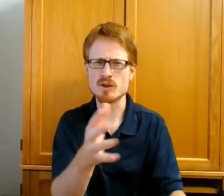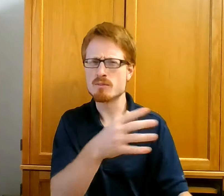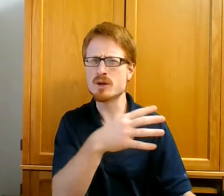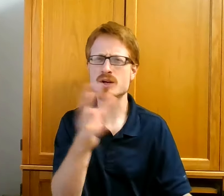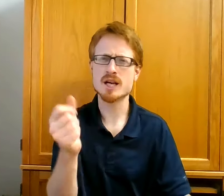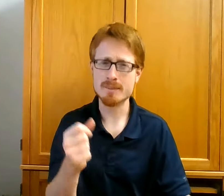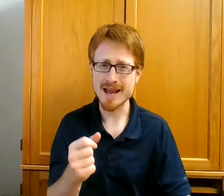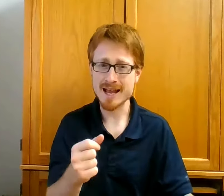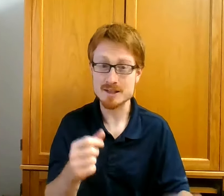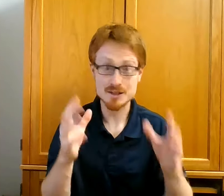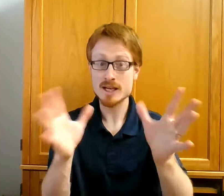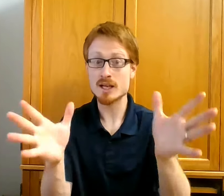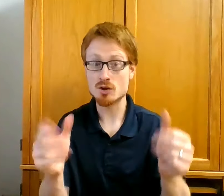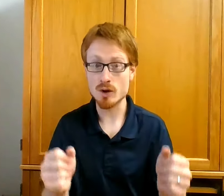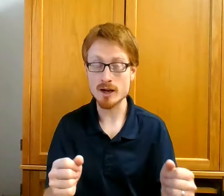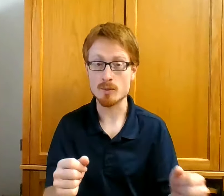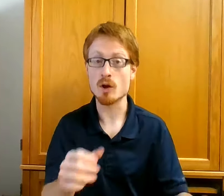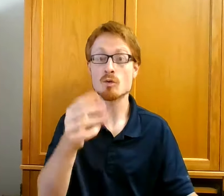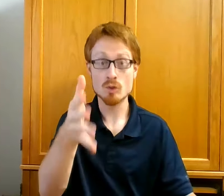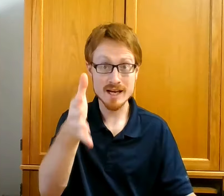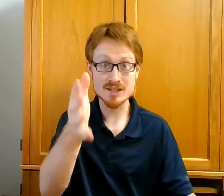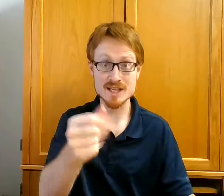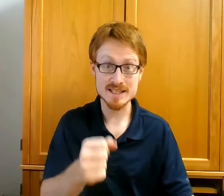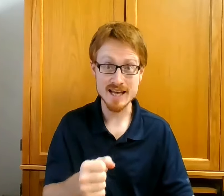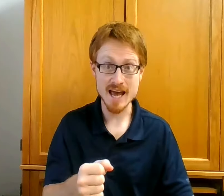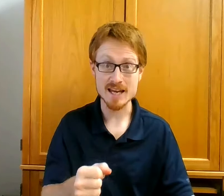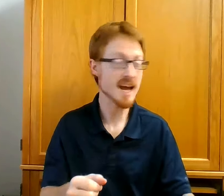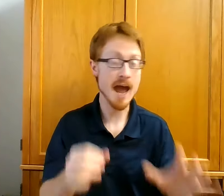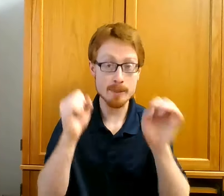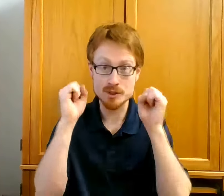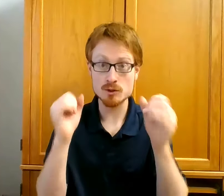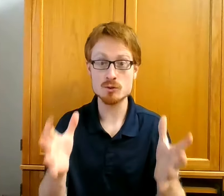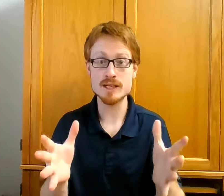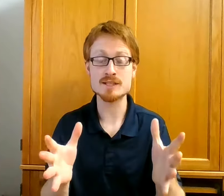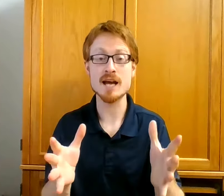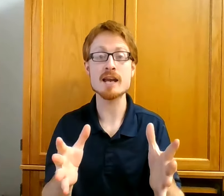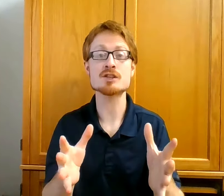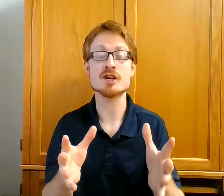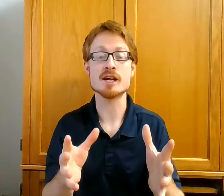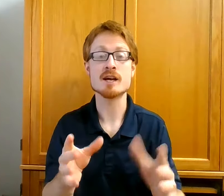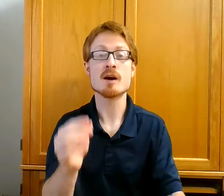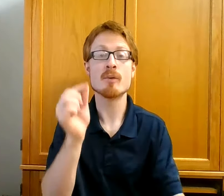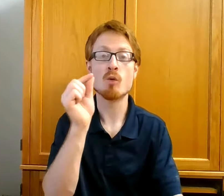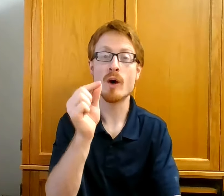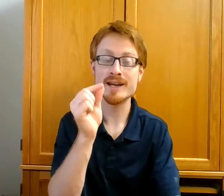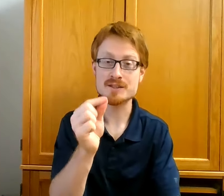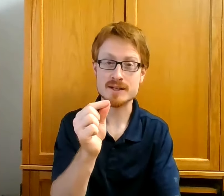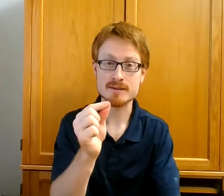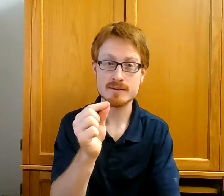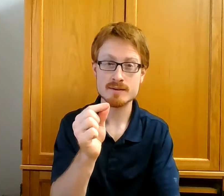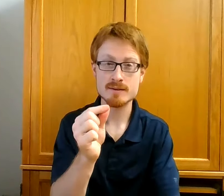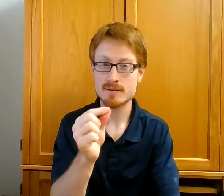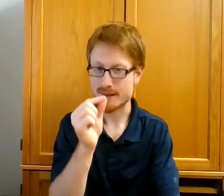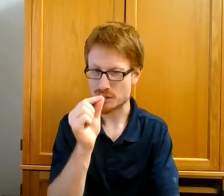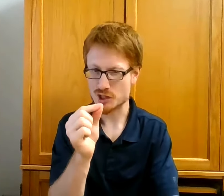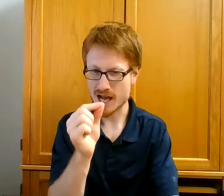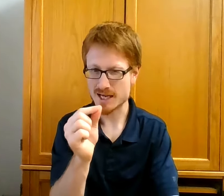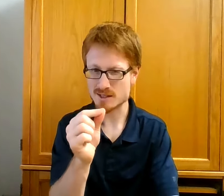mere commands. Incredible. Raising the dead. Absolutely astonishing. But what is it that shocks